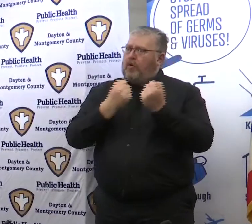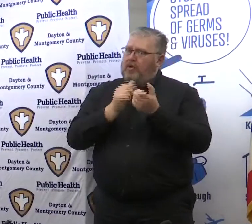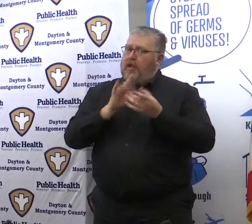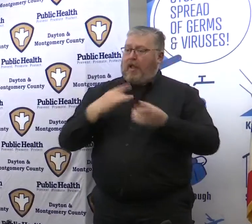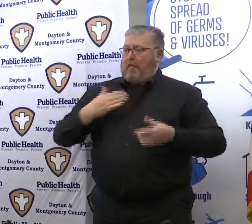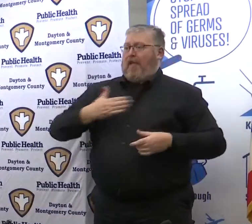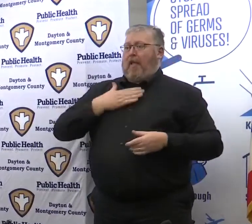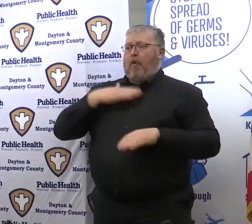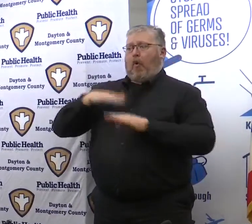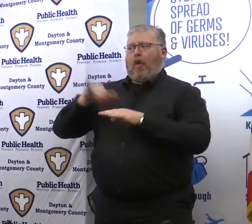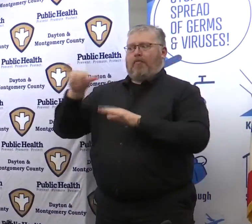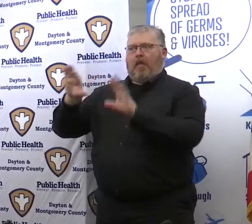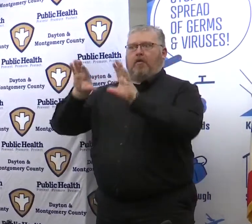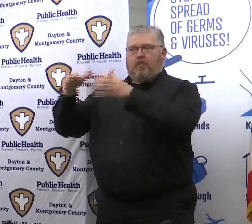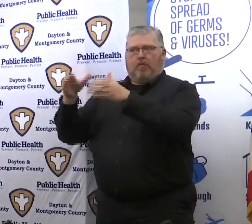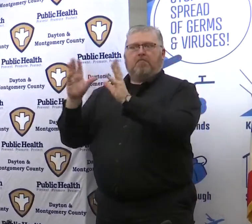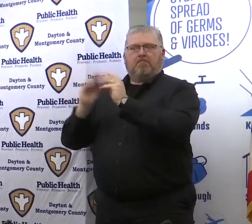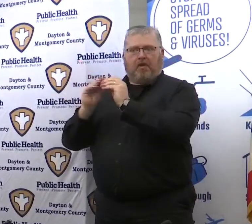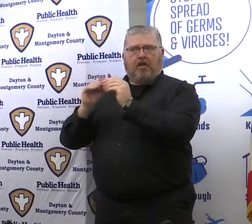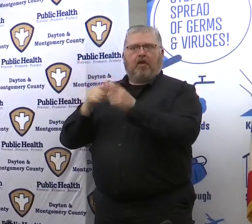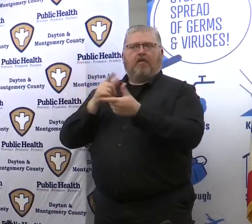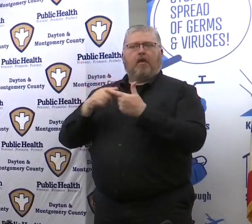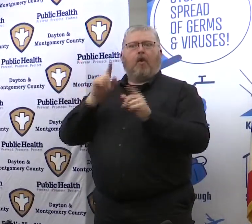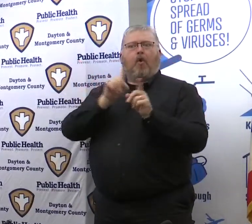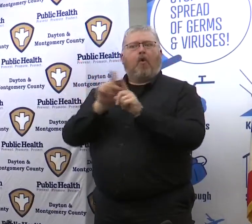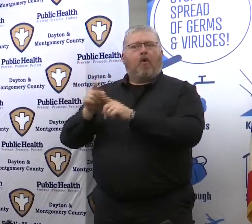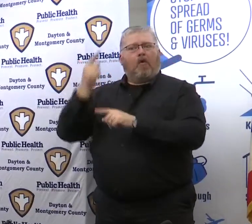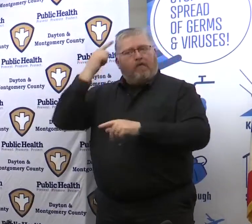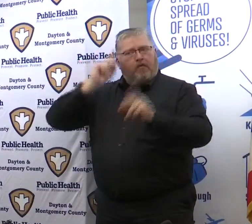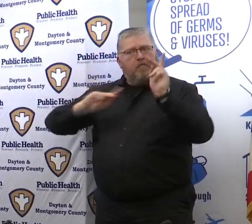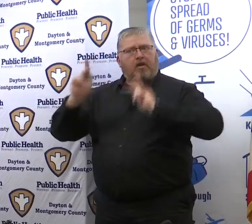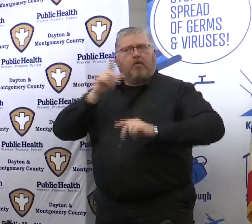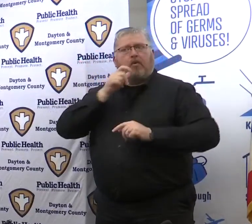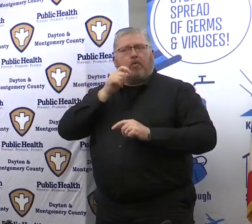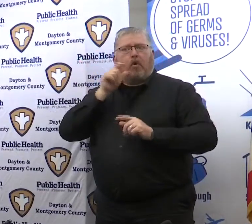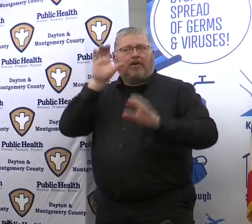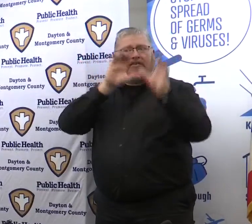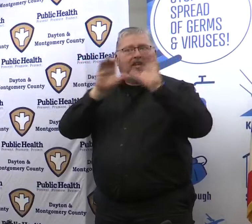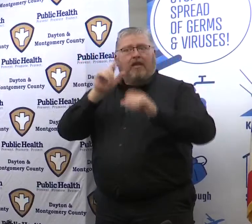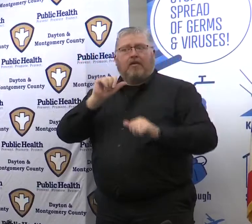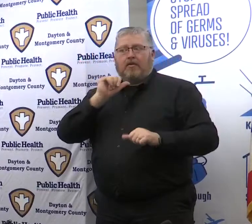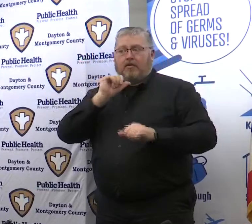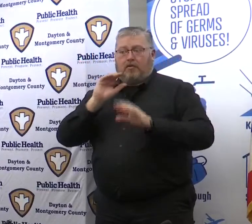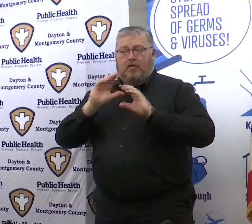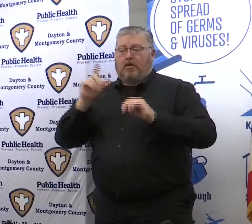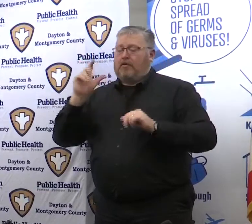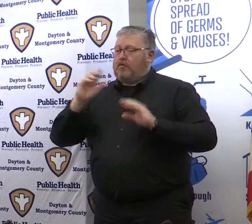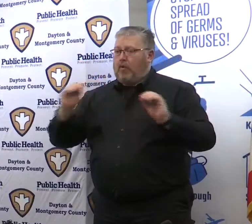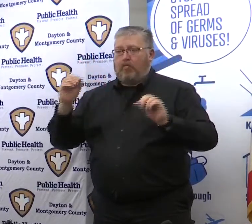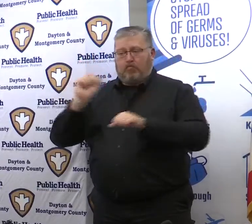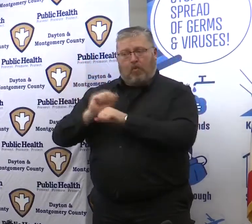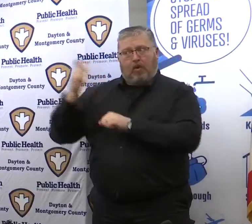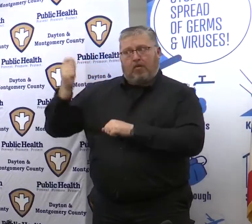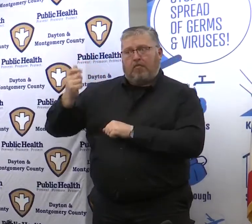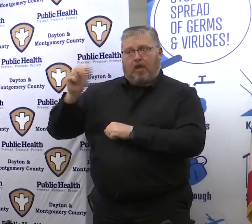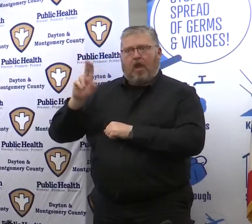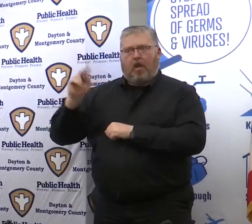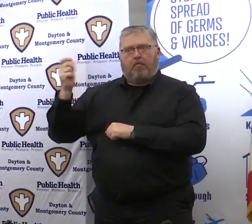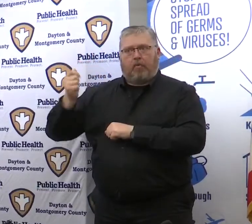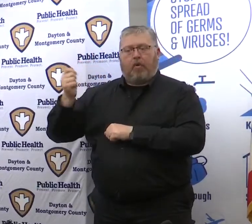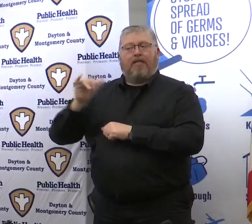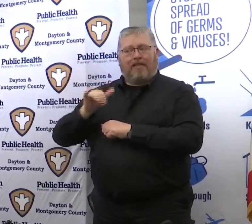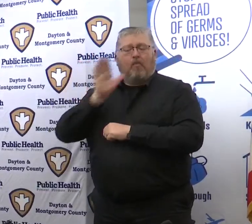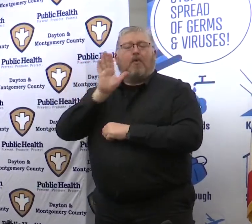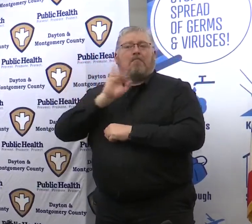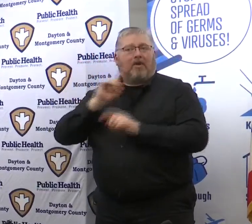to be on the virtual Town Hall today and then also for people that are seeking unemployment and getting unemployment. This is going to be